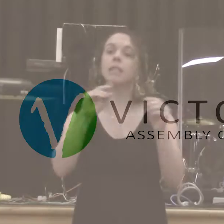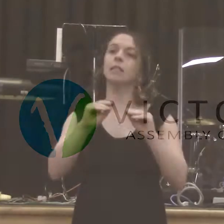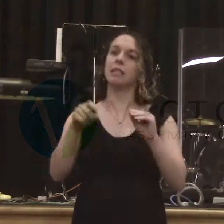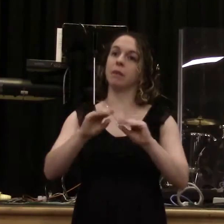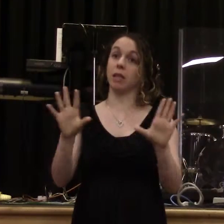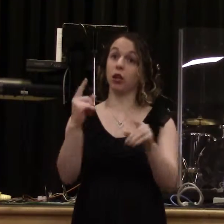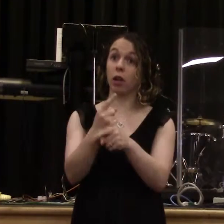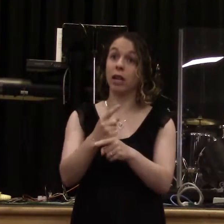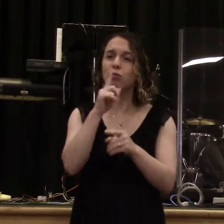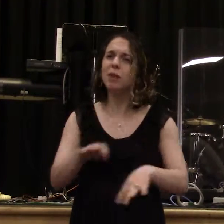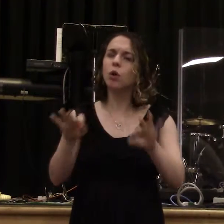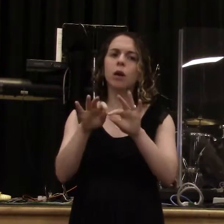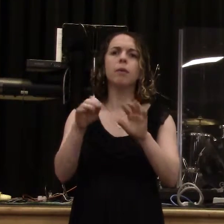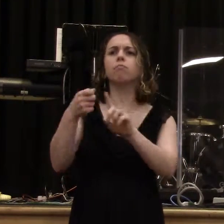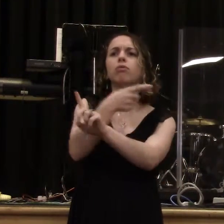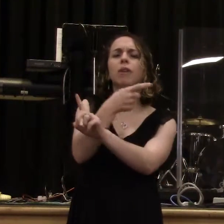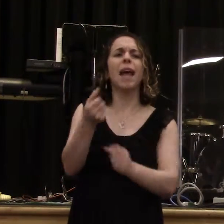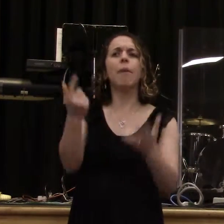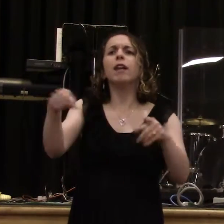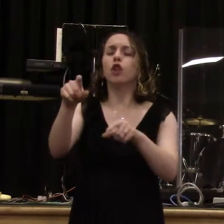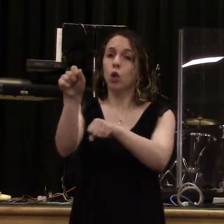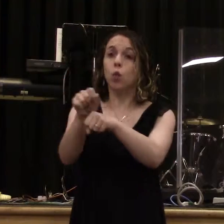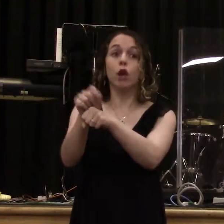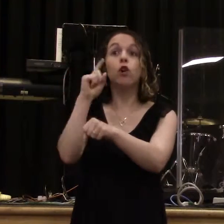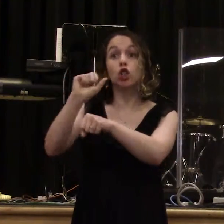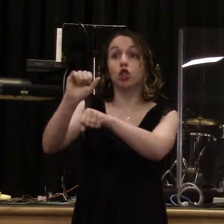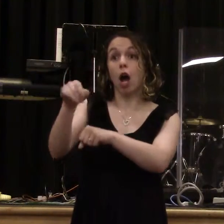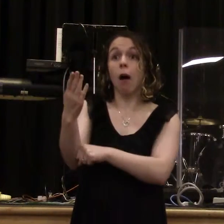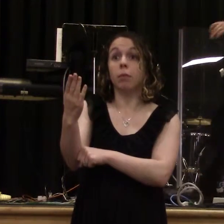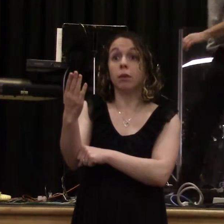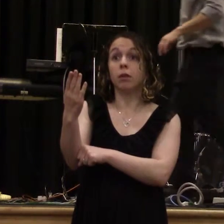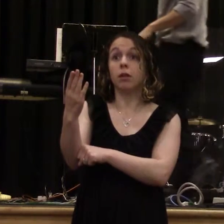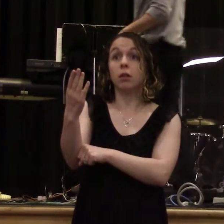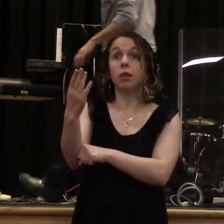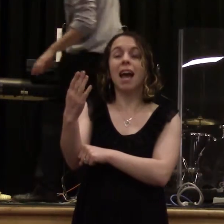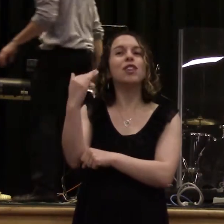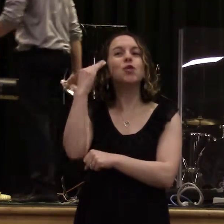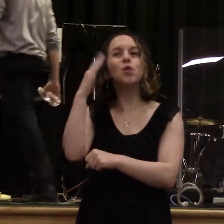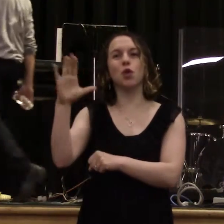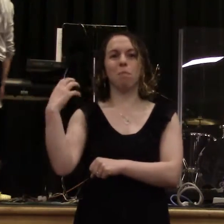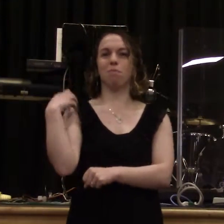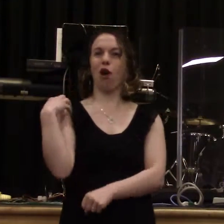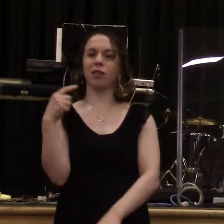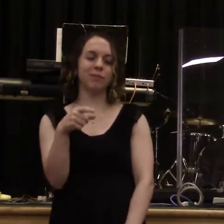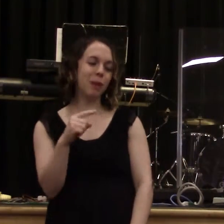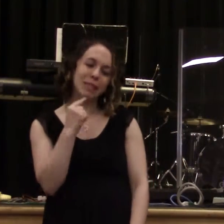How many people have ever worked for somebody, and you knew that they were disappointed in the job that you were doing, but they didn't tell you what they expected?